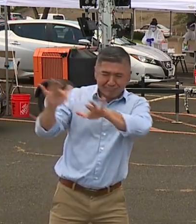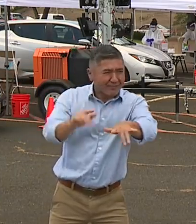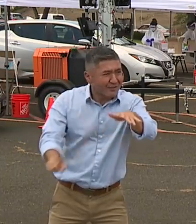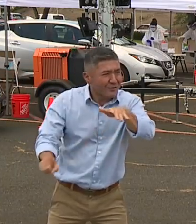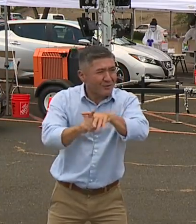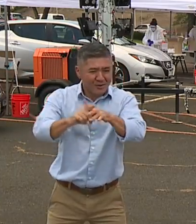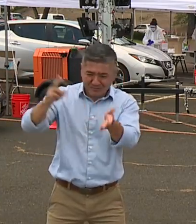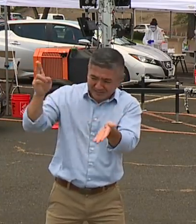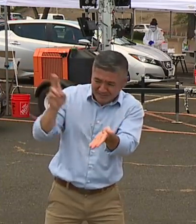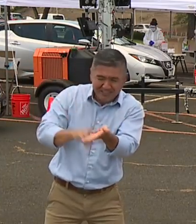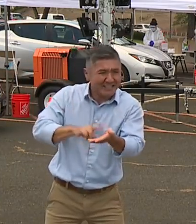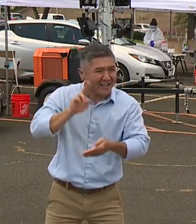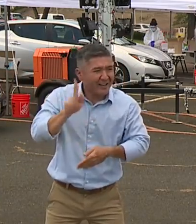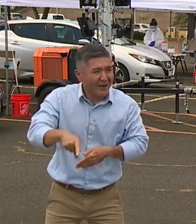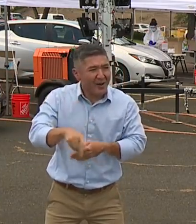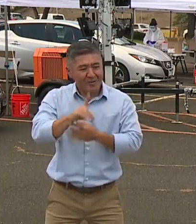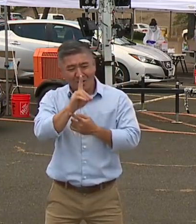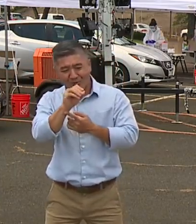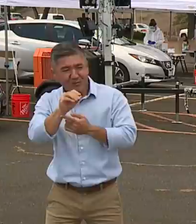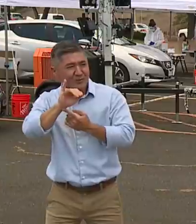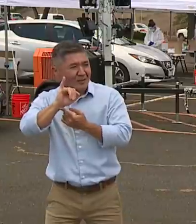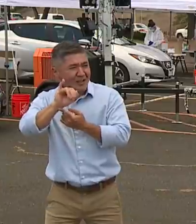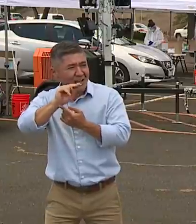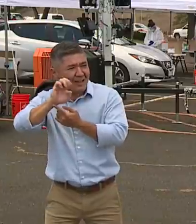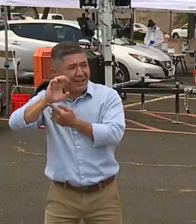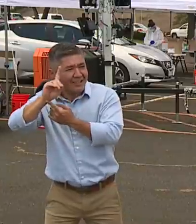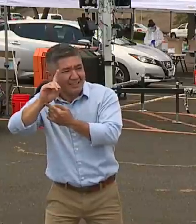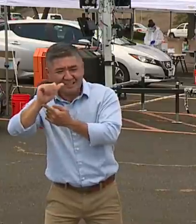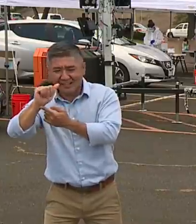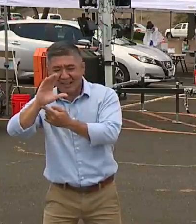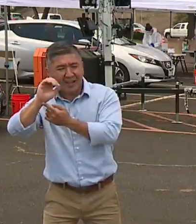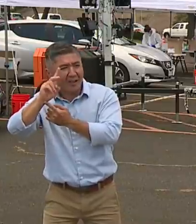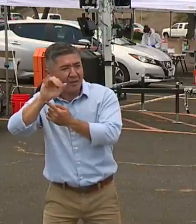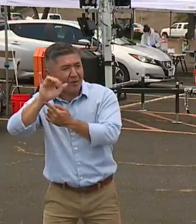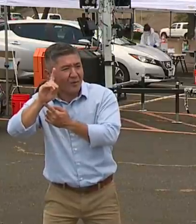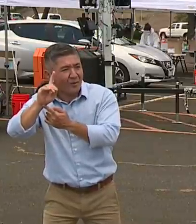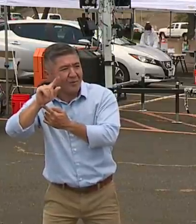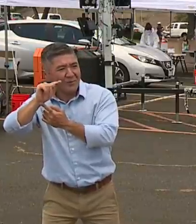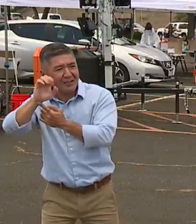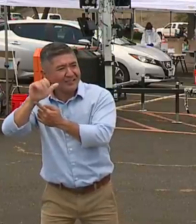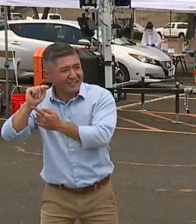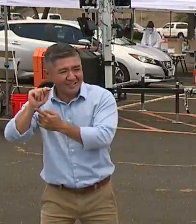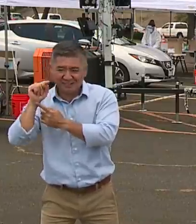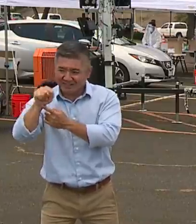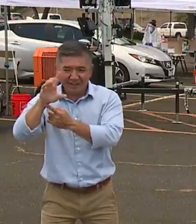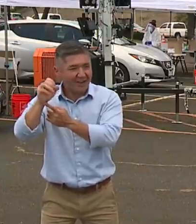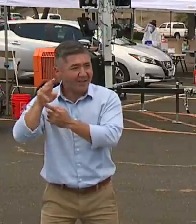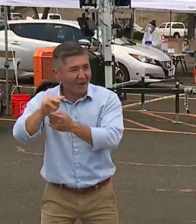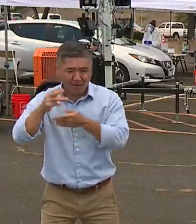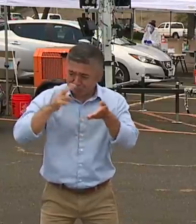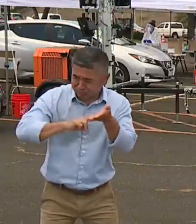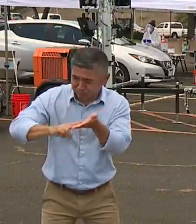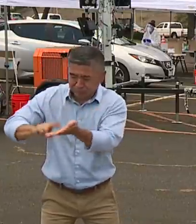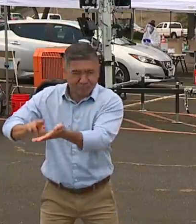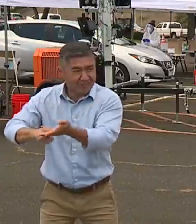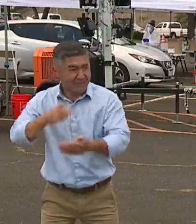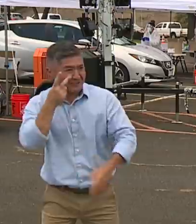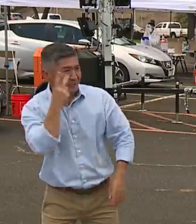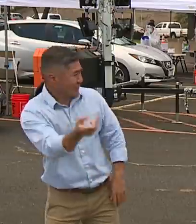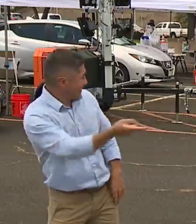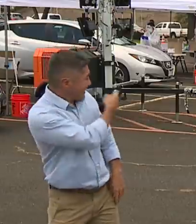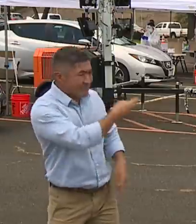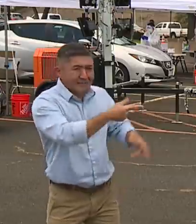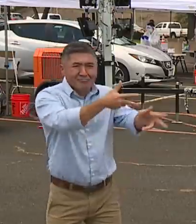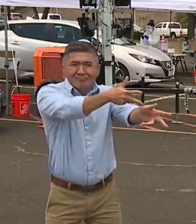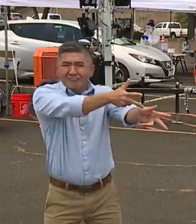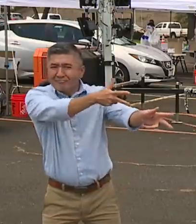doineedacovid19test.com, and you can tell from the line out here that people